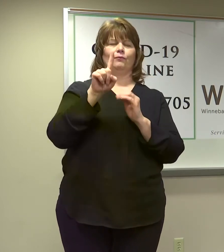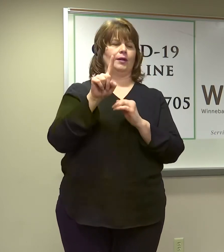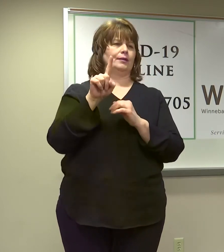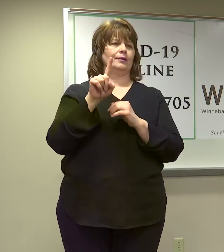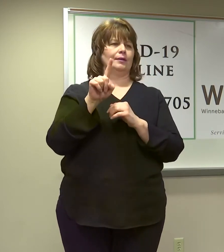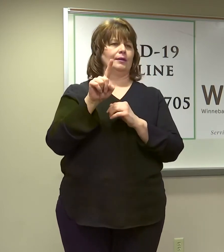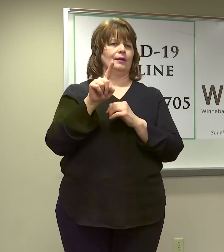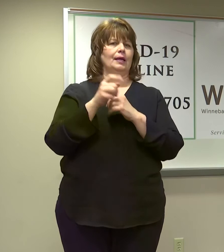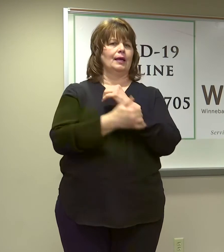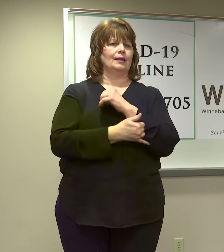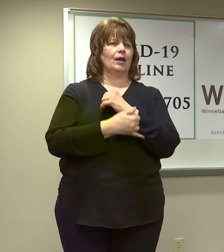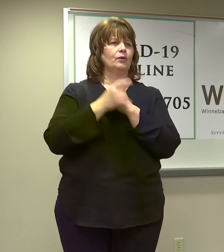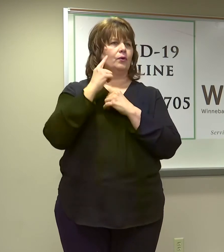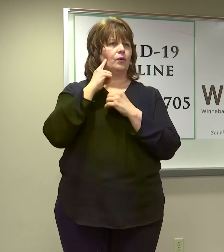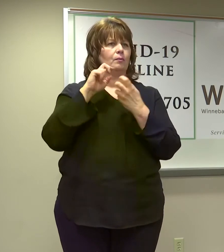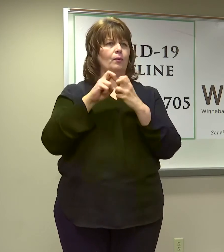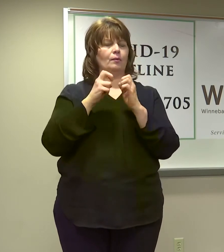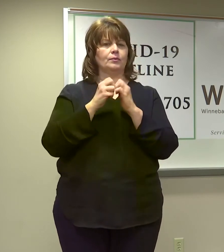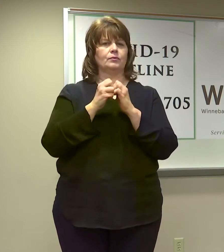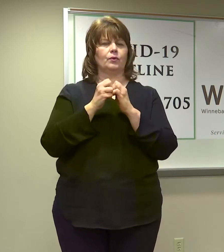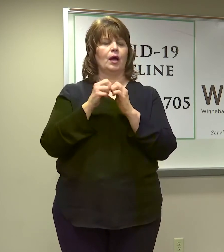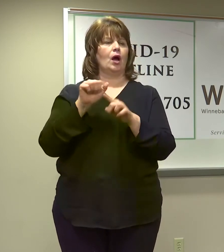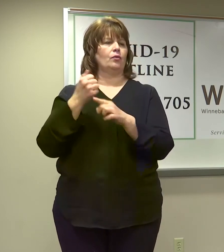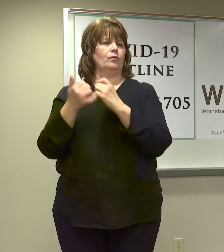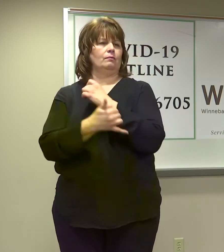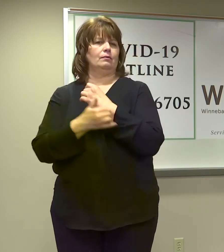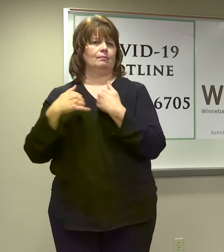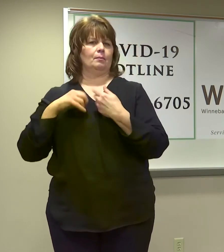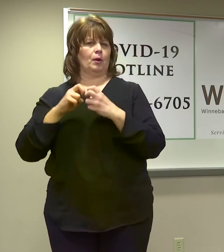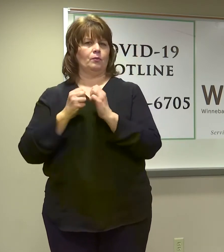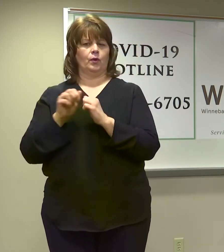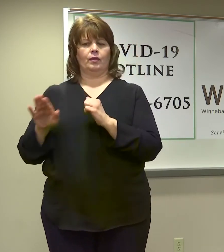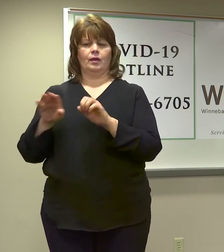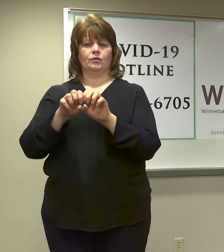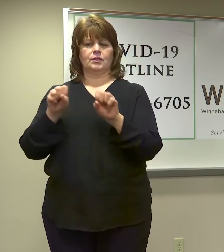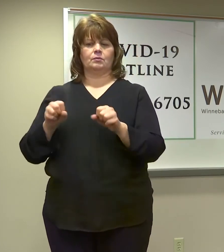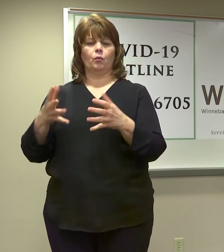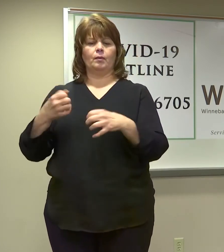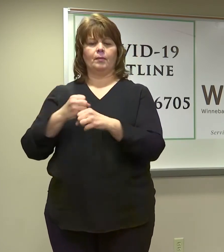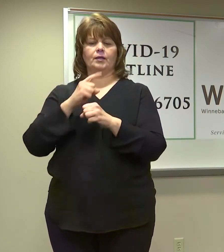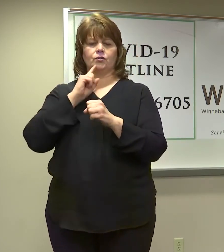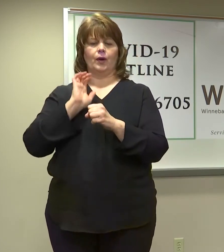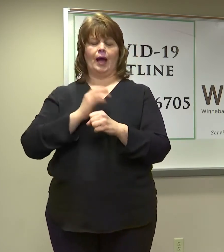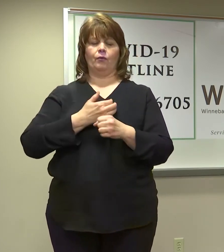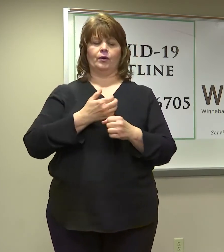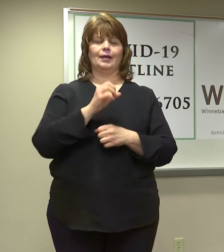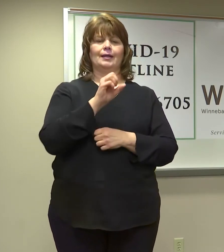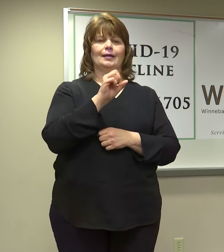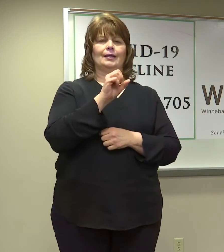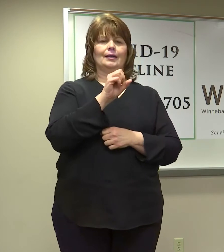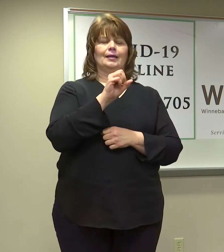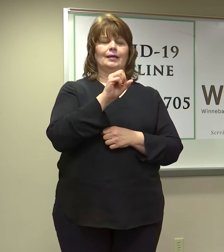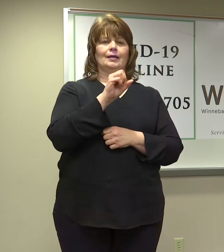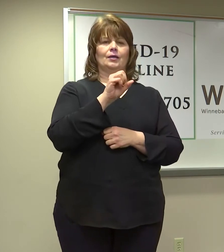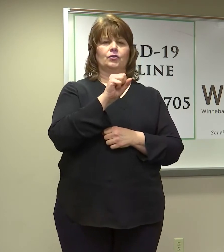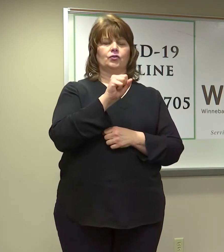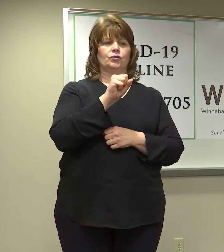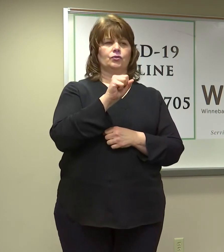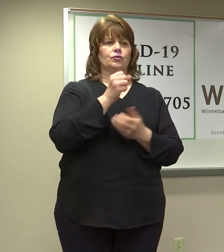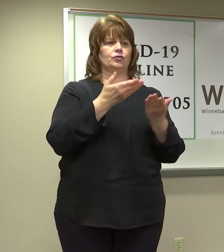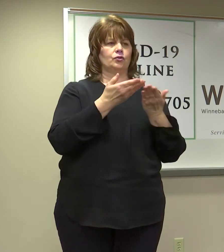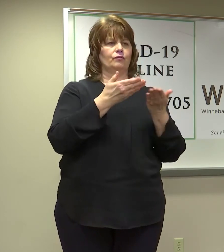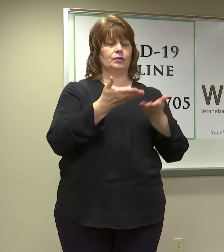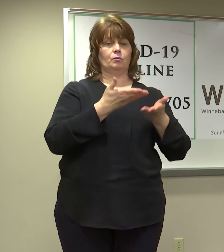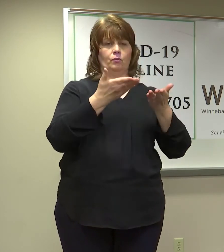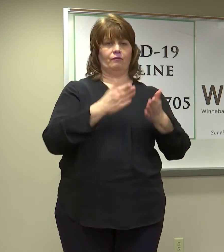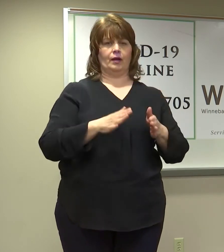County may have heard it, issues initially with theirs. We wanted to make sure that we had a robust service provider that can be able to handle that volume. They